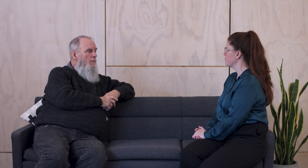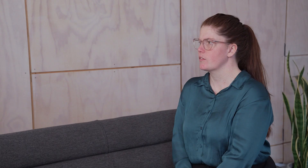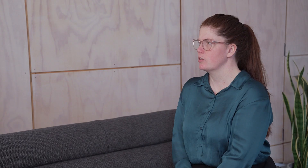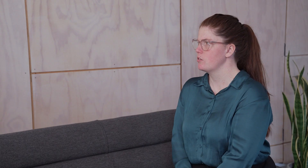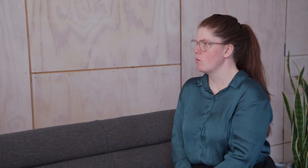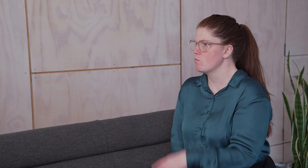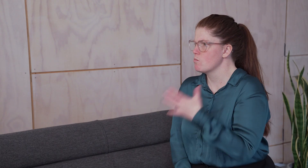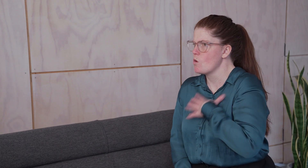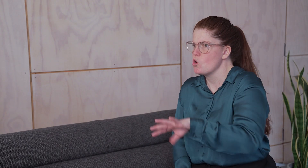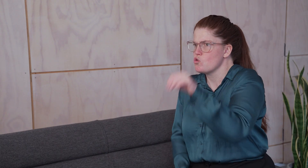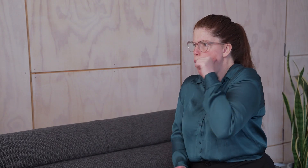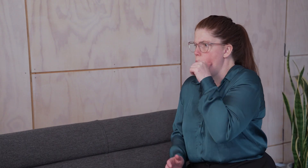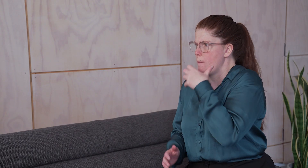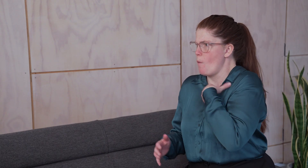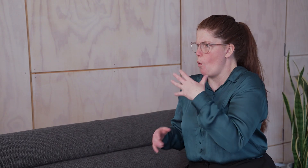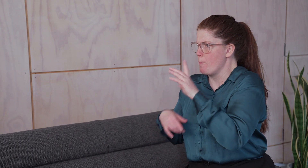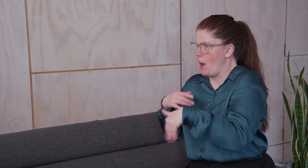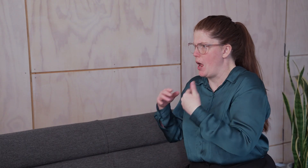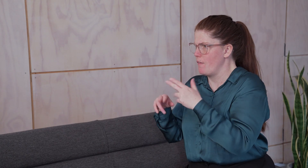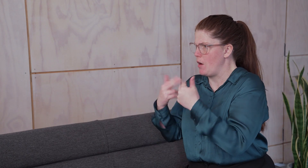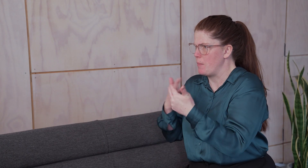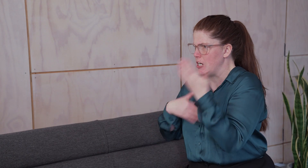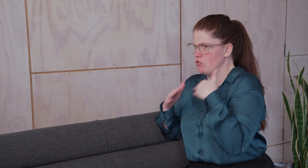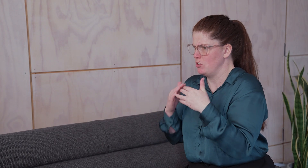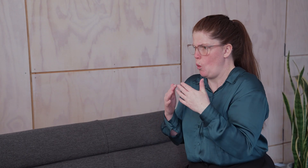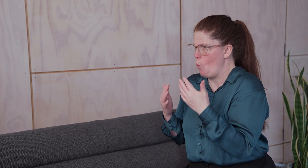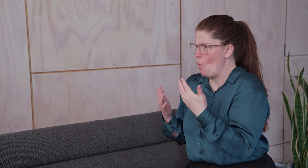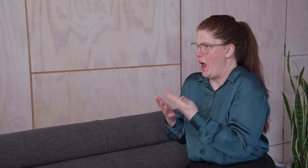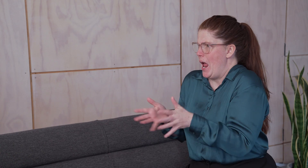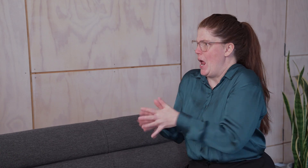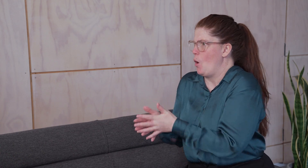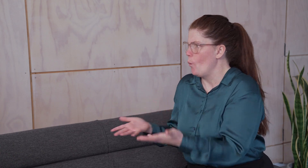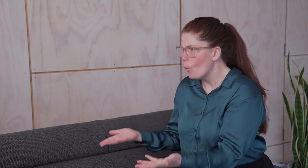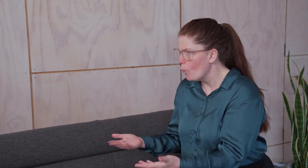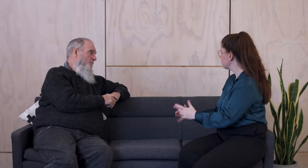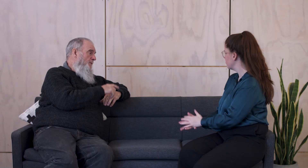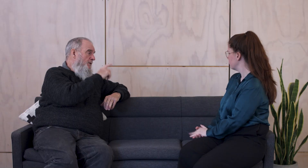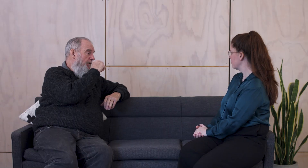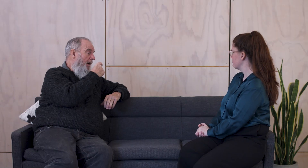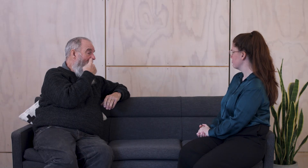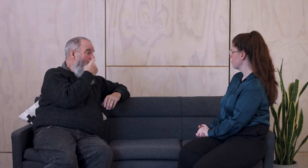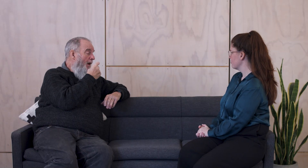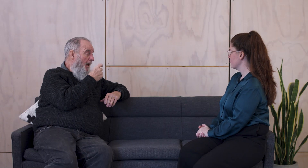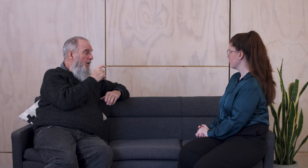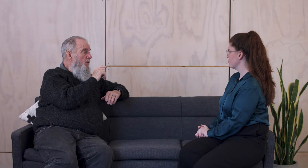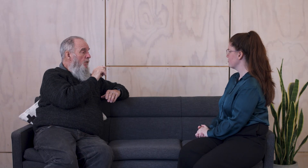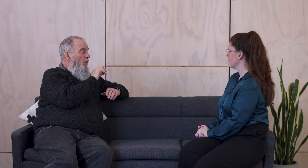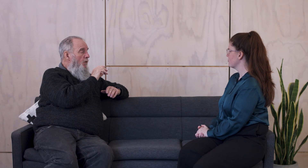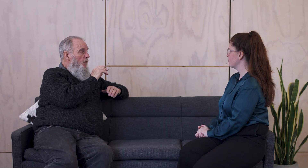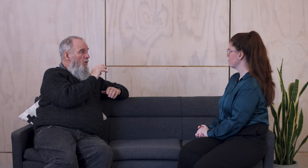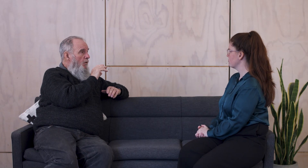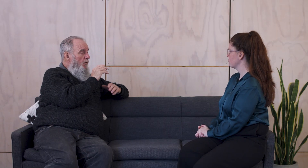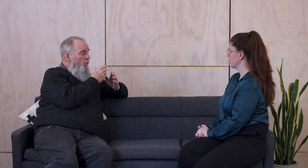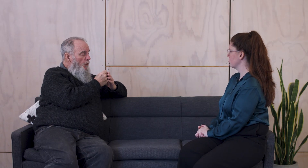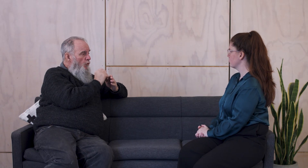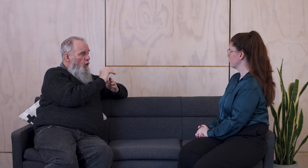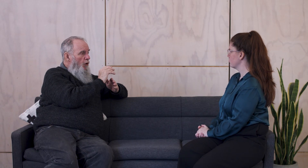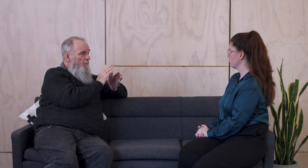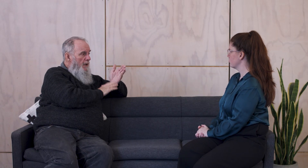If I want to find out more about my family history, how do I go about it? Have a conversation with your parents, and also